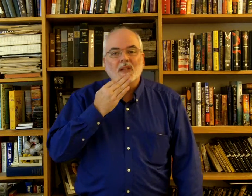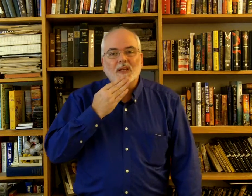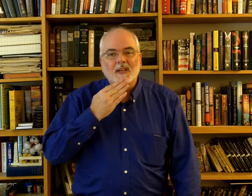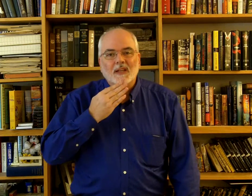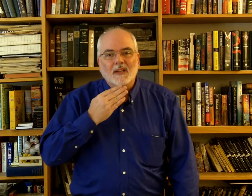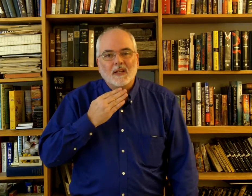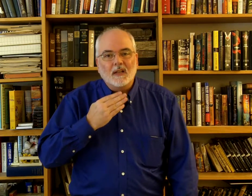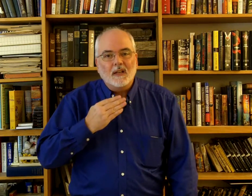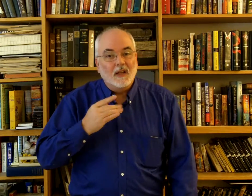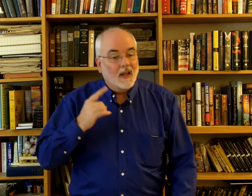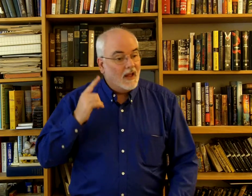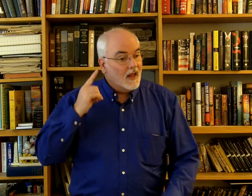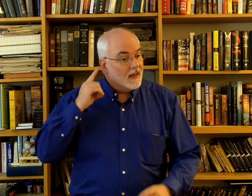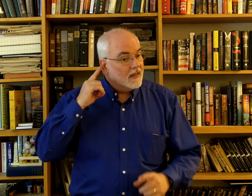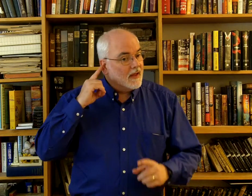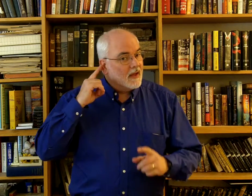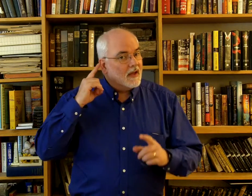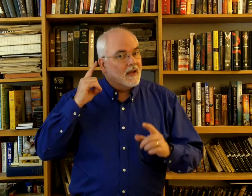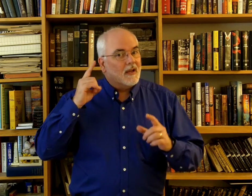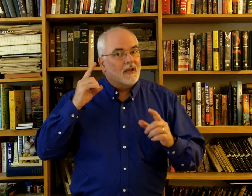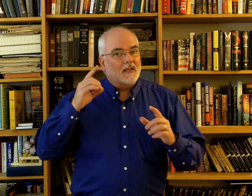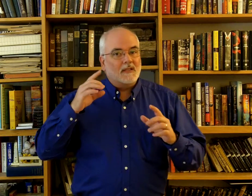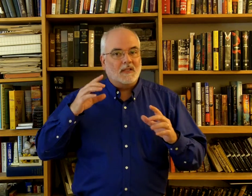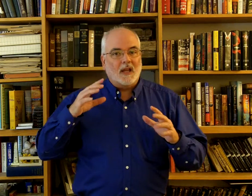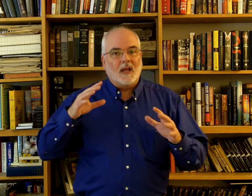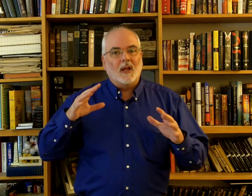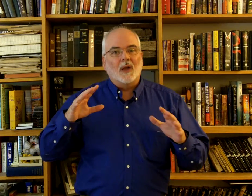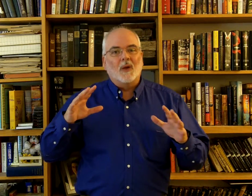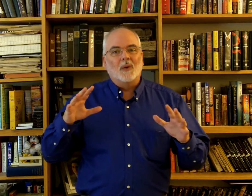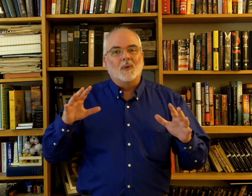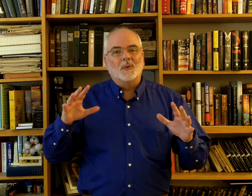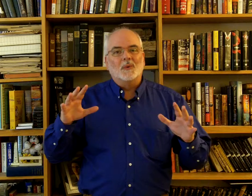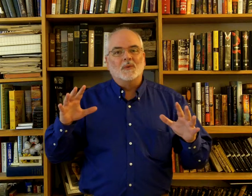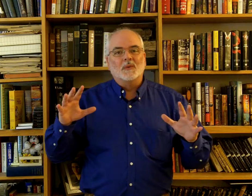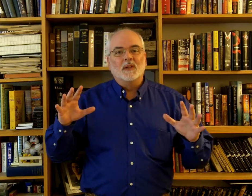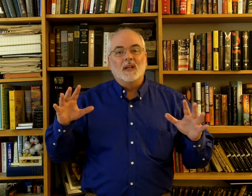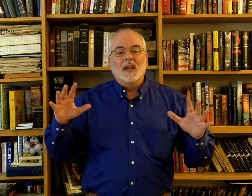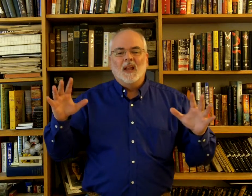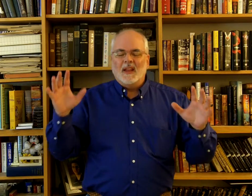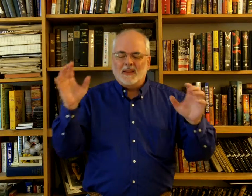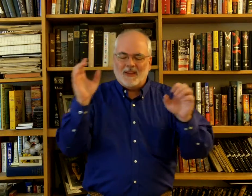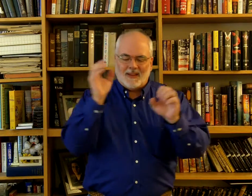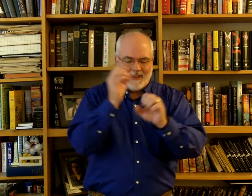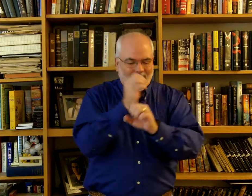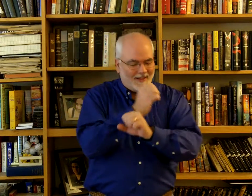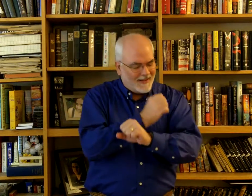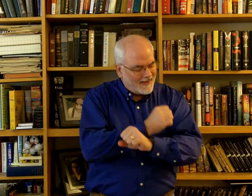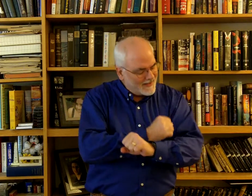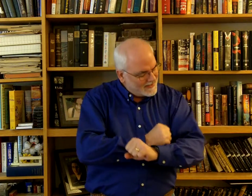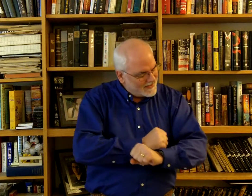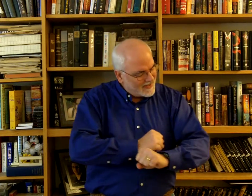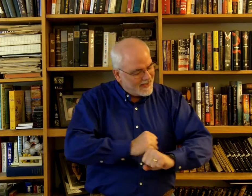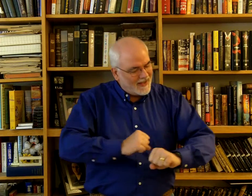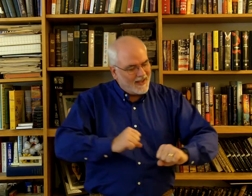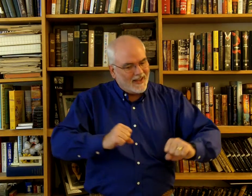a sound that saved